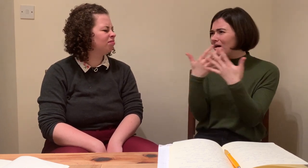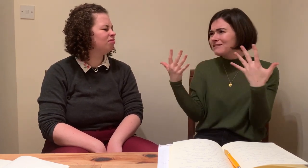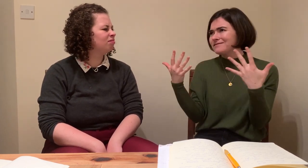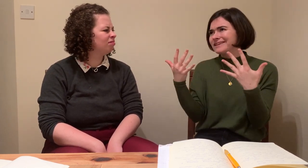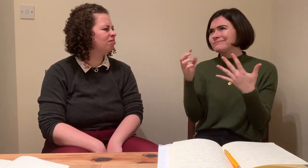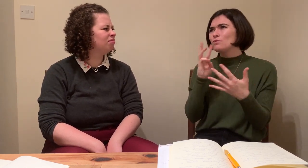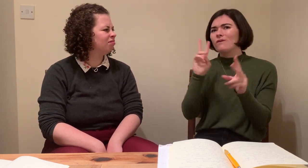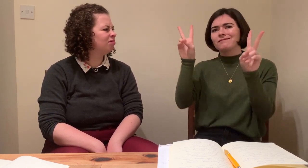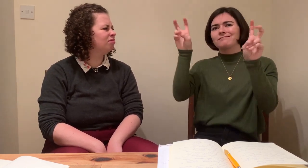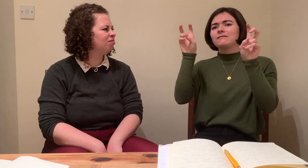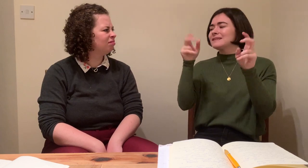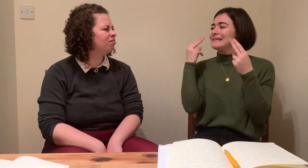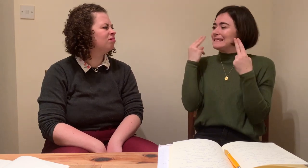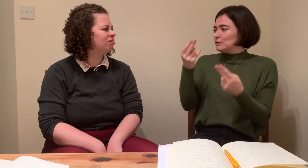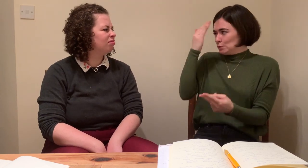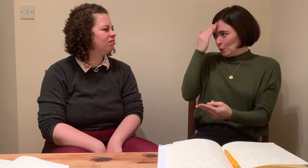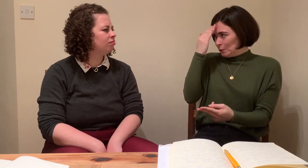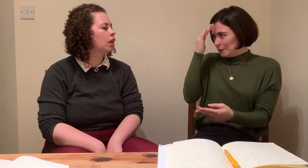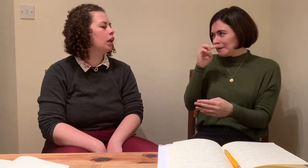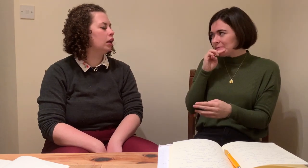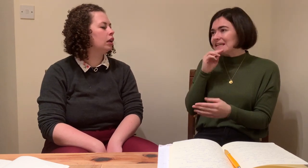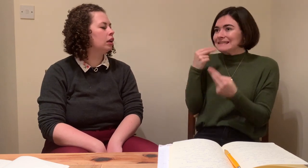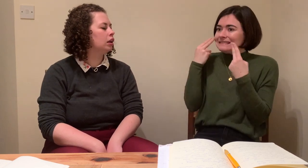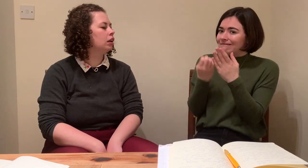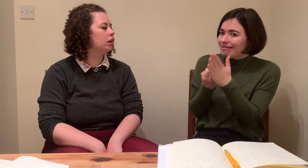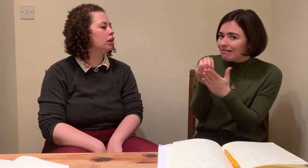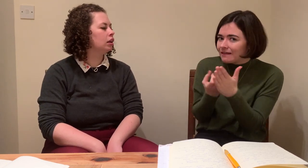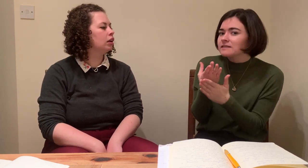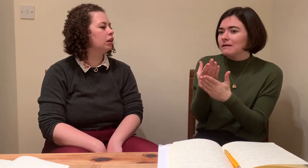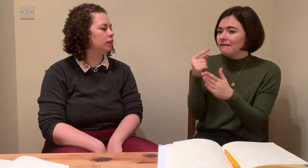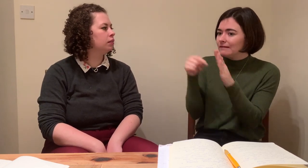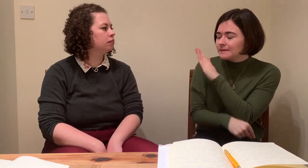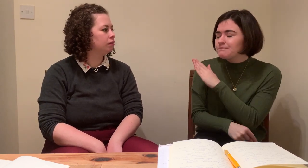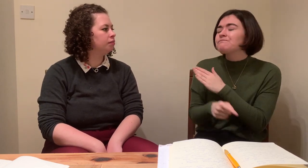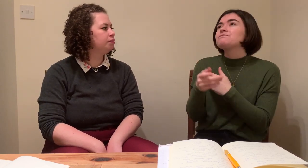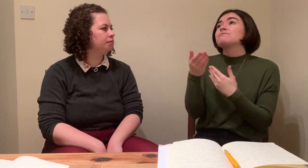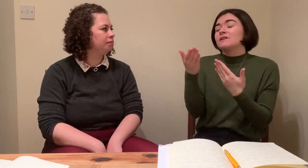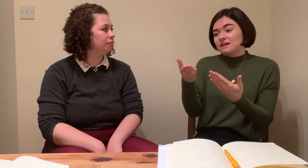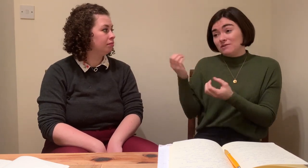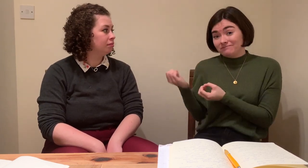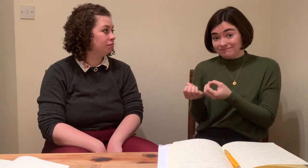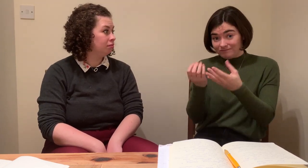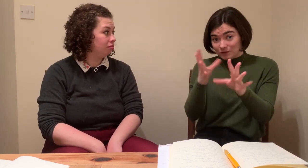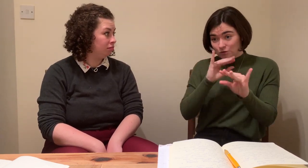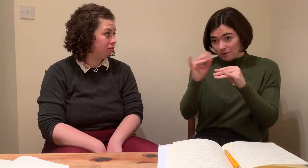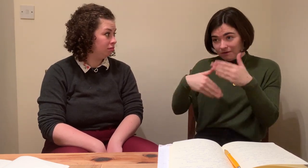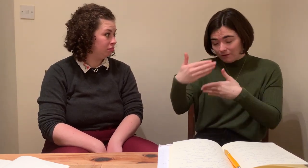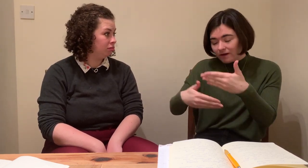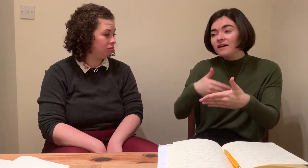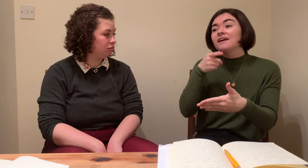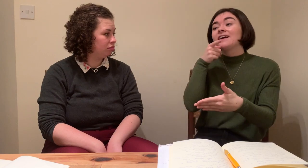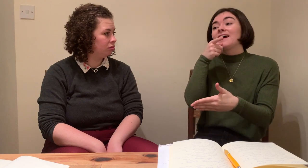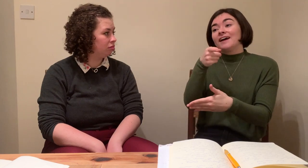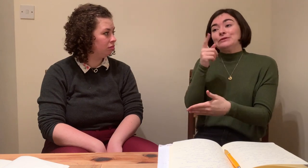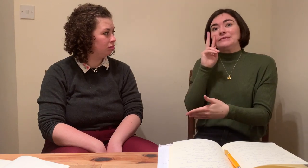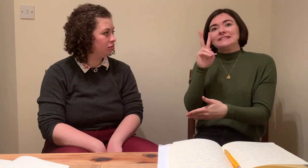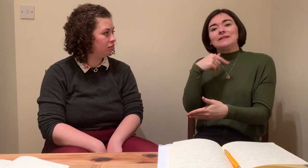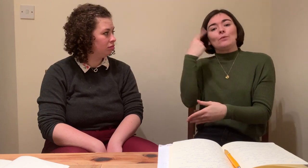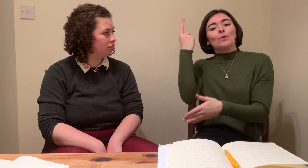that makes sense, and then relay it in a much more clear and visual way to the other attendees on the course to really make sure that they understood. And, you know, it's important to